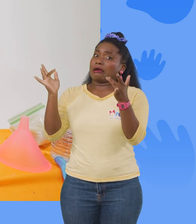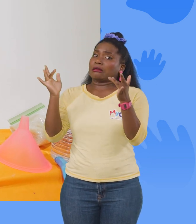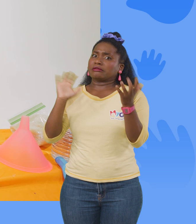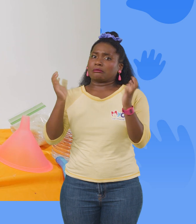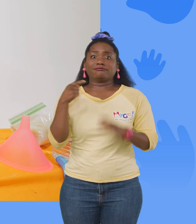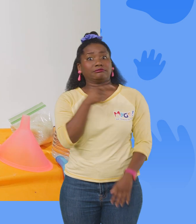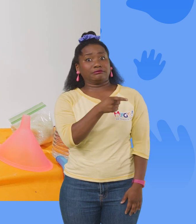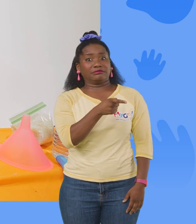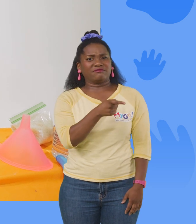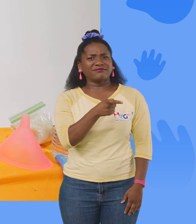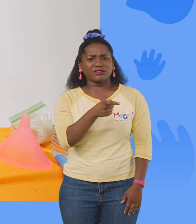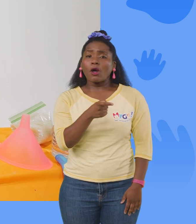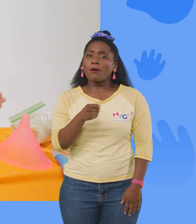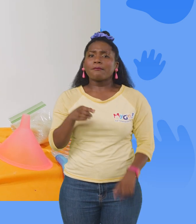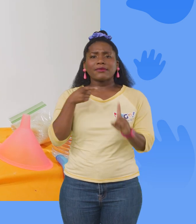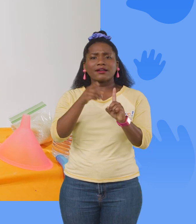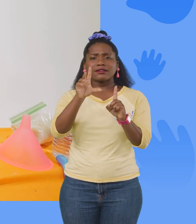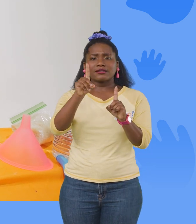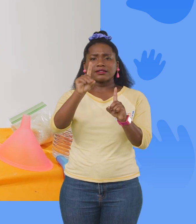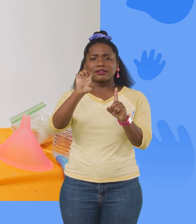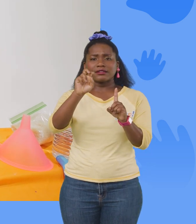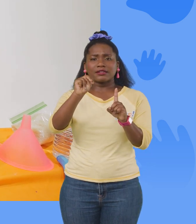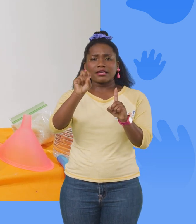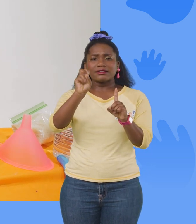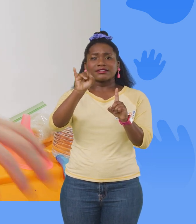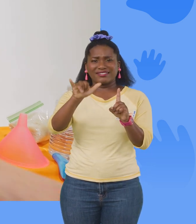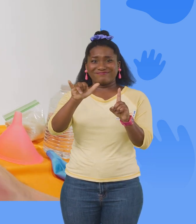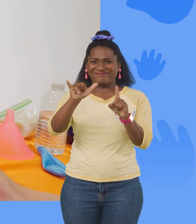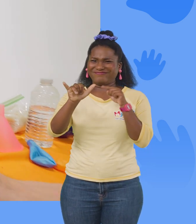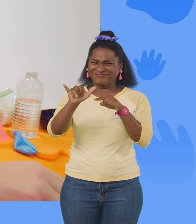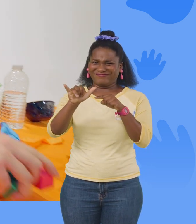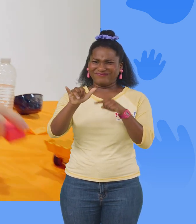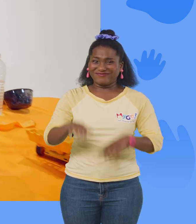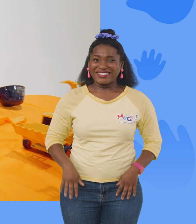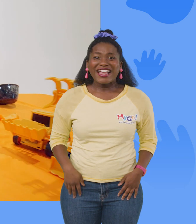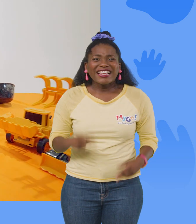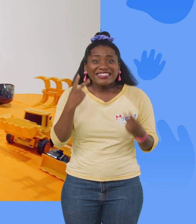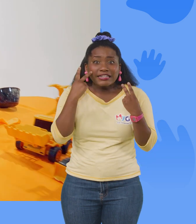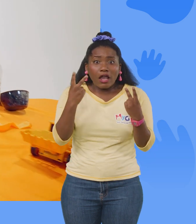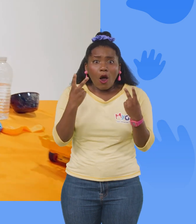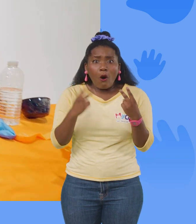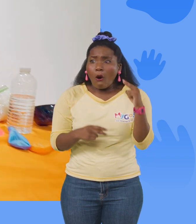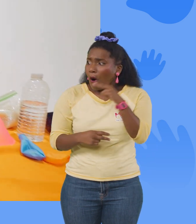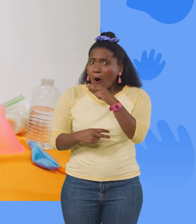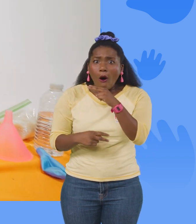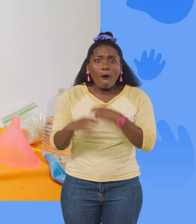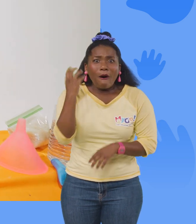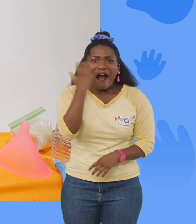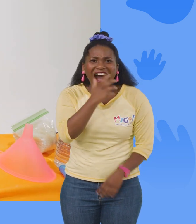rock. So, it's all about density. Yeah, let's see here. Ooh, look at these. Wow,